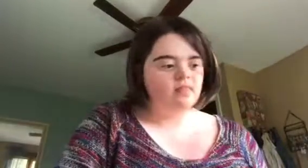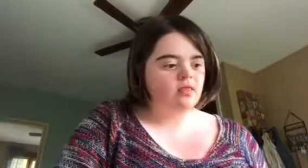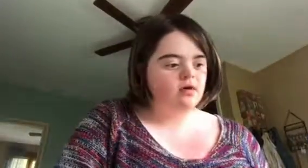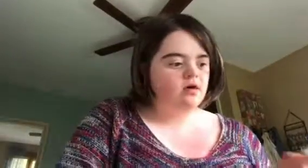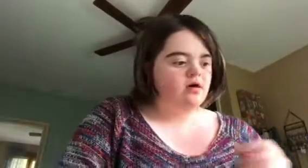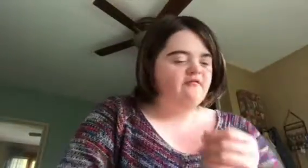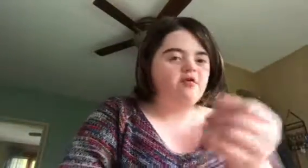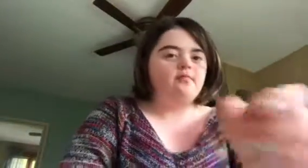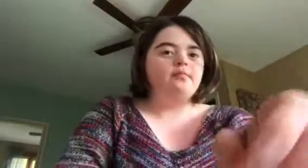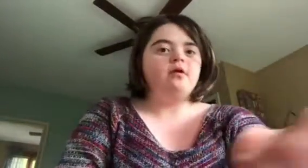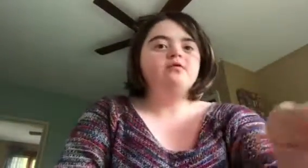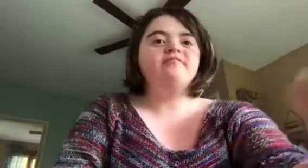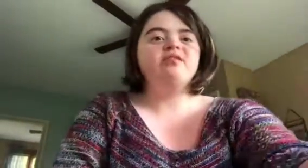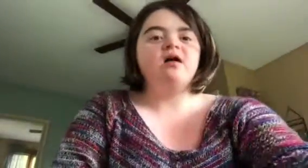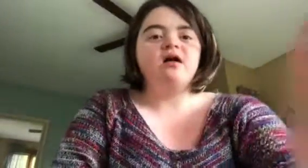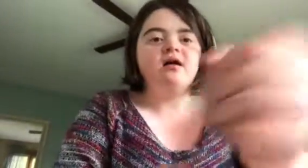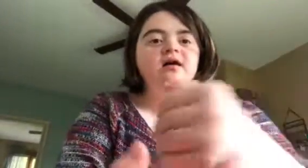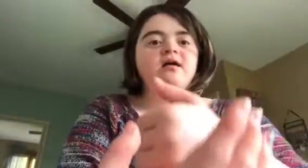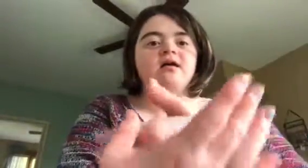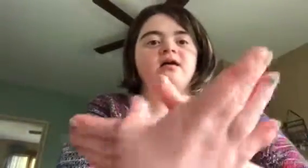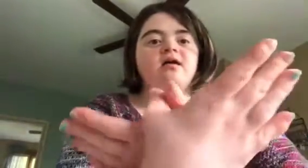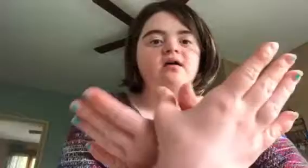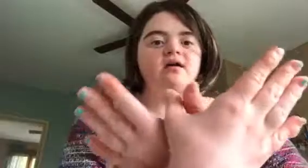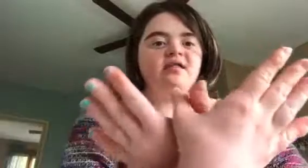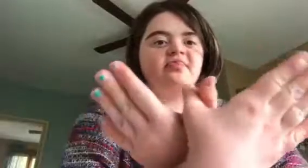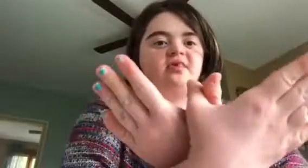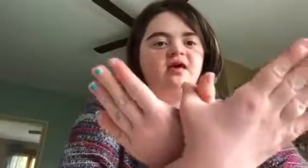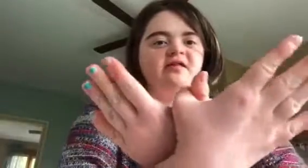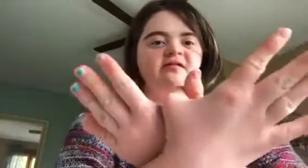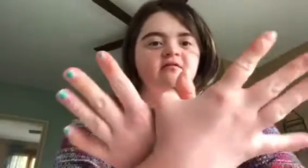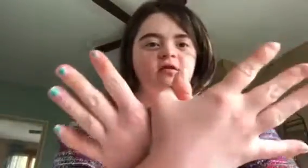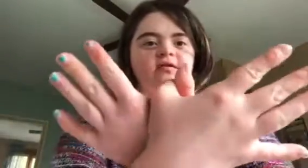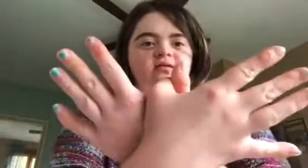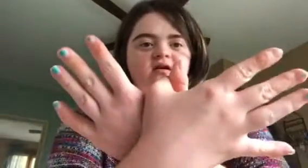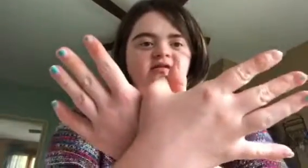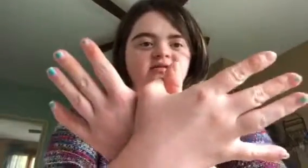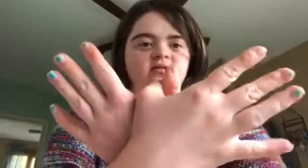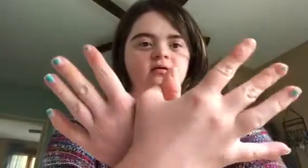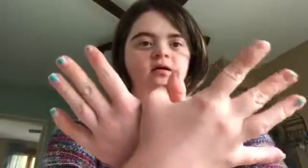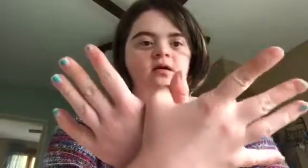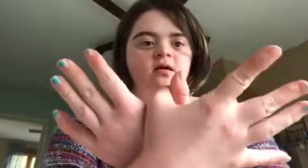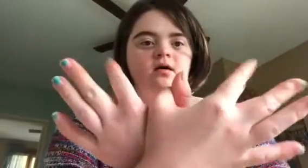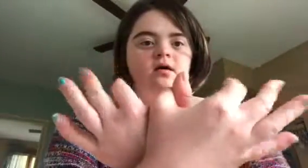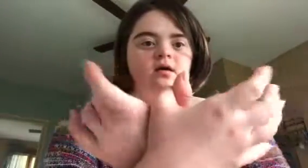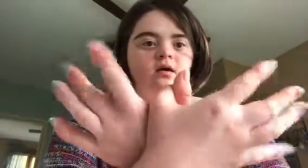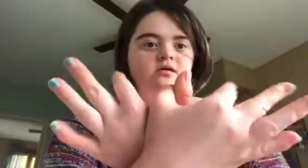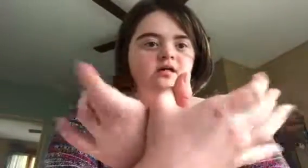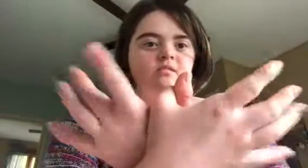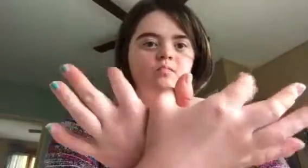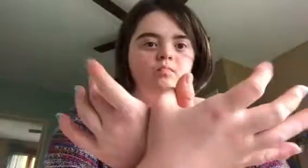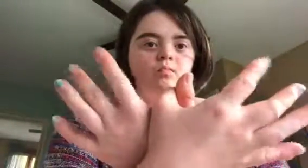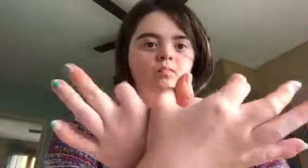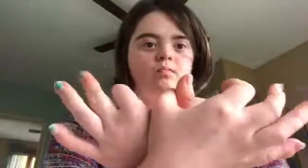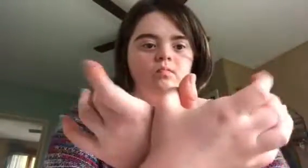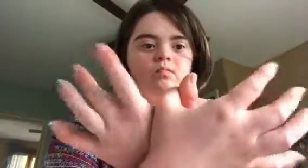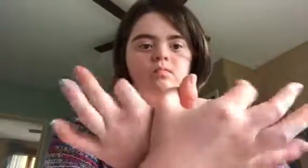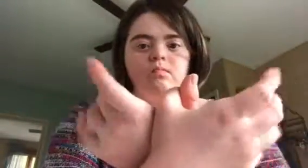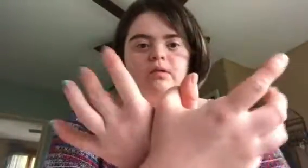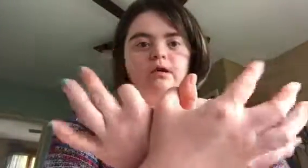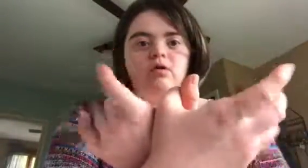For a butterfly. it's this, like this. And just wiggle